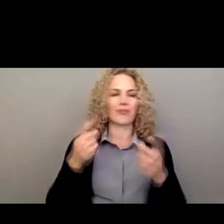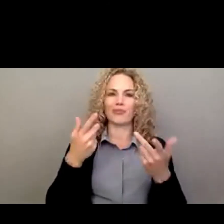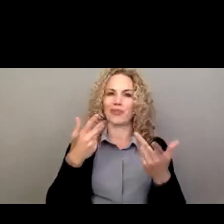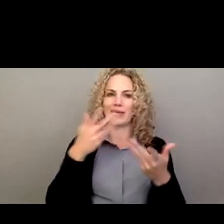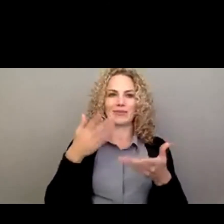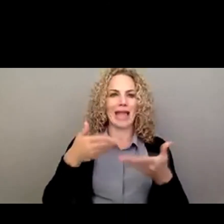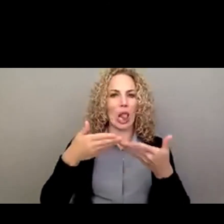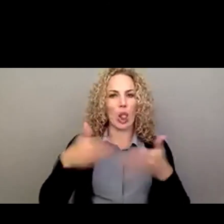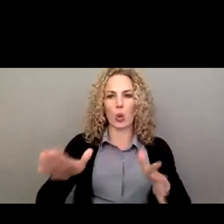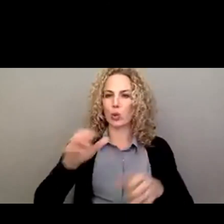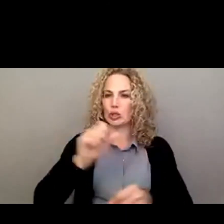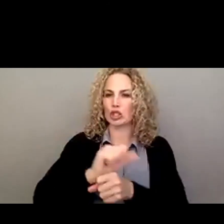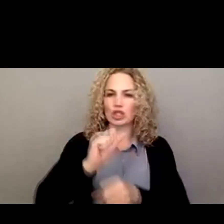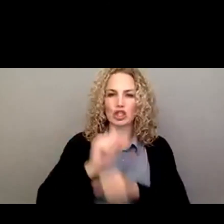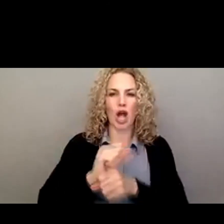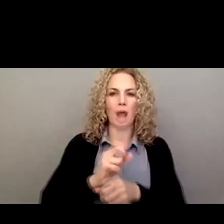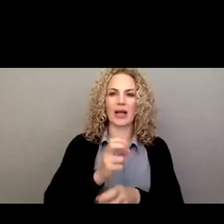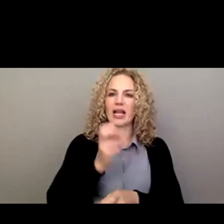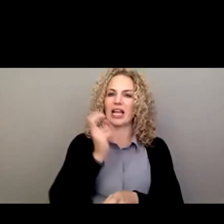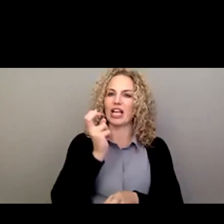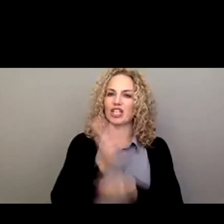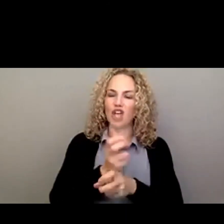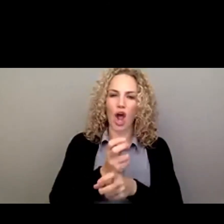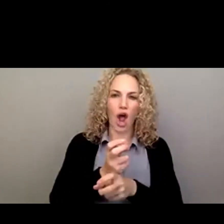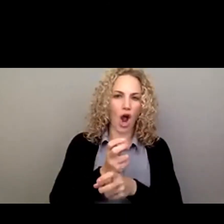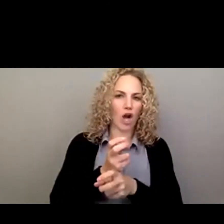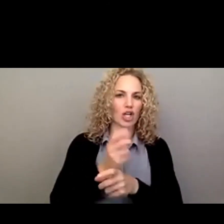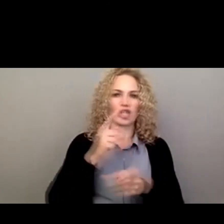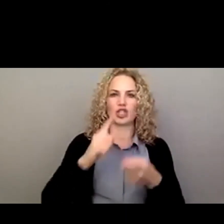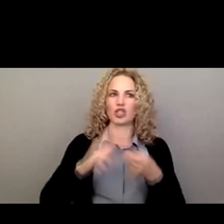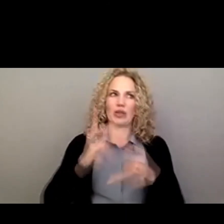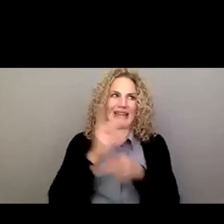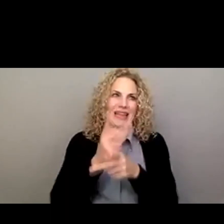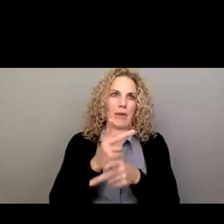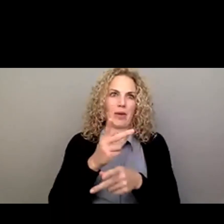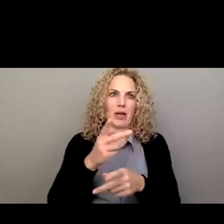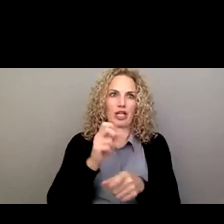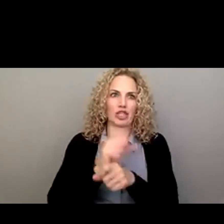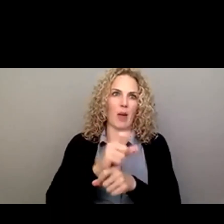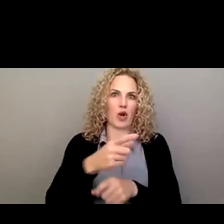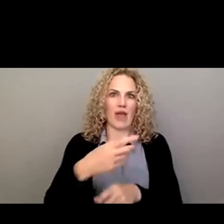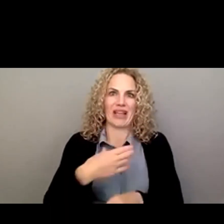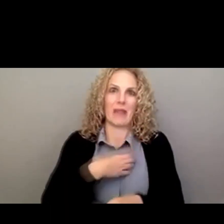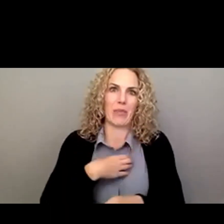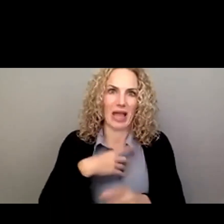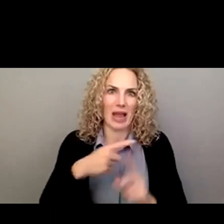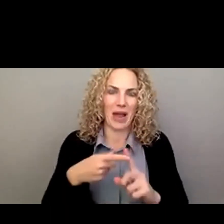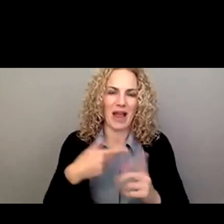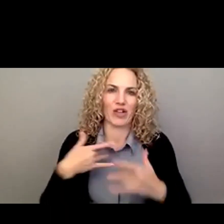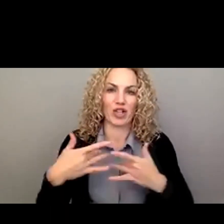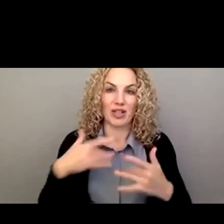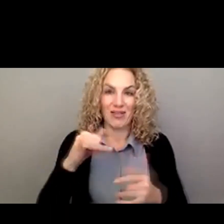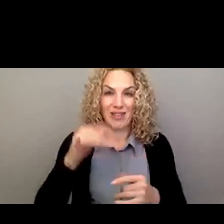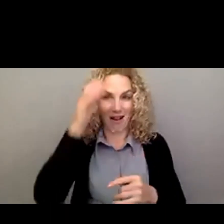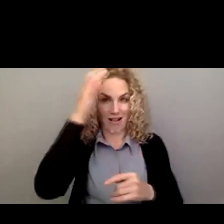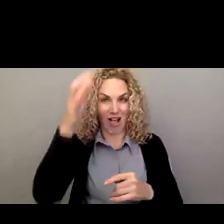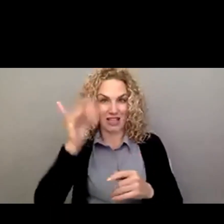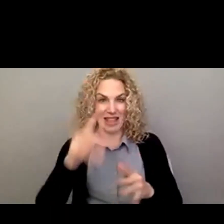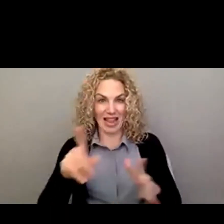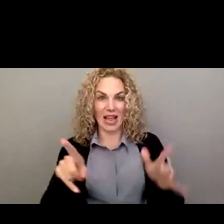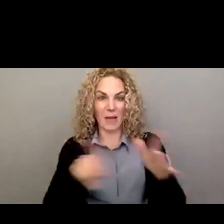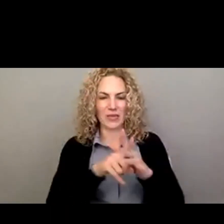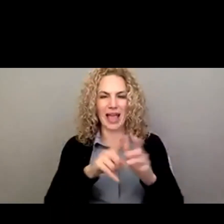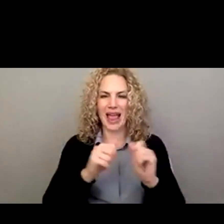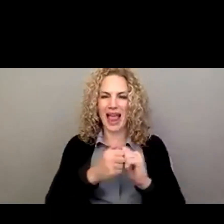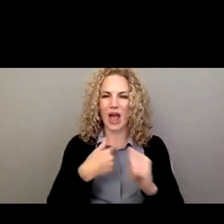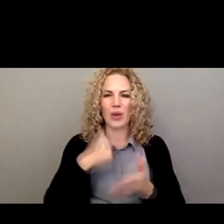like, it's hard keeping a job once you put in a complaint about, I have a concern. Is that a concept that comes up for you guys? You know, like, how